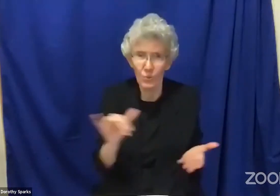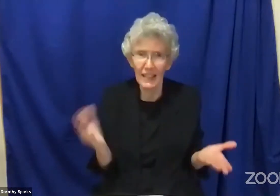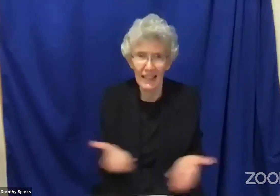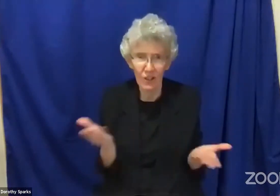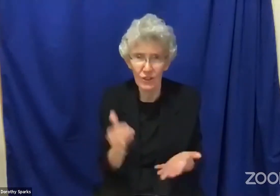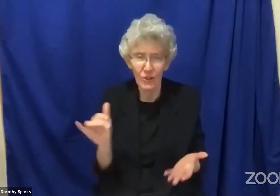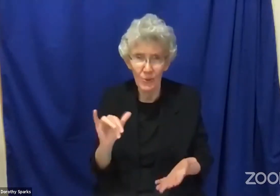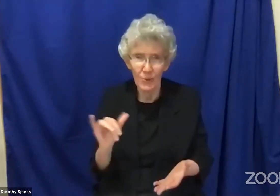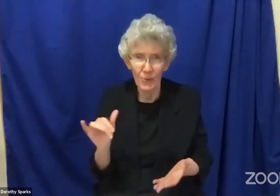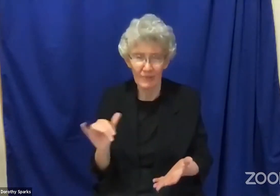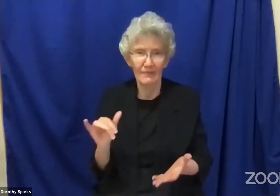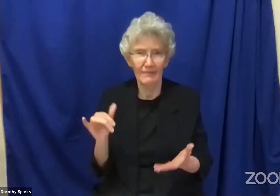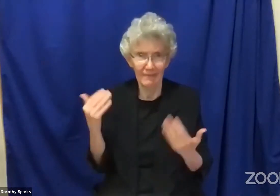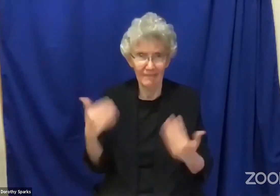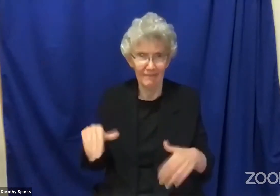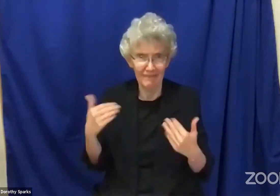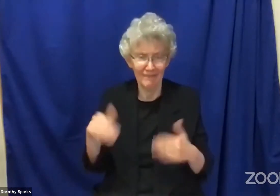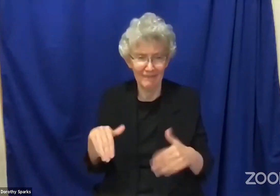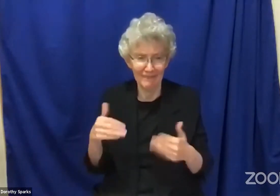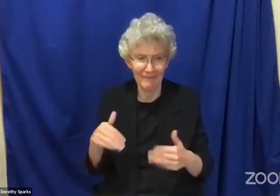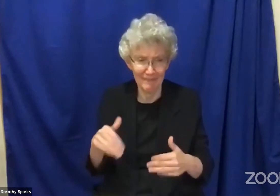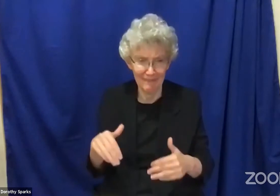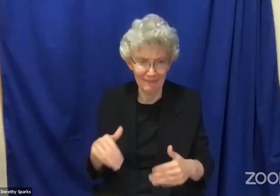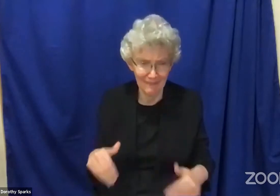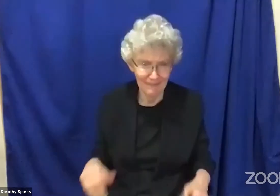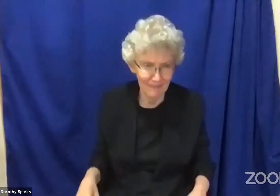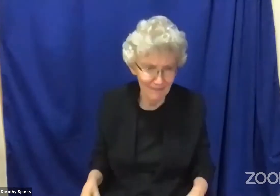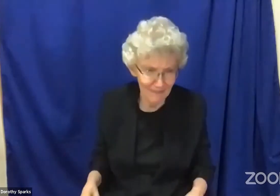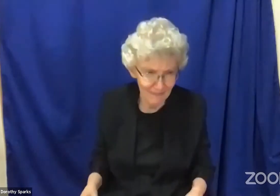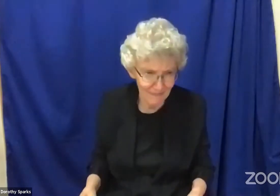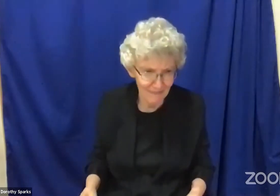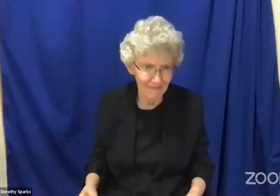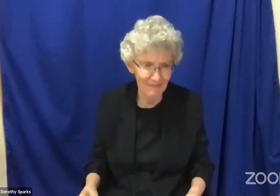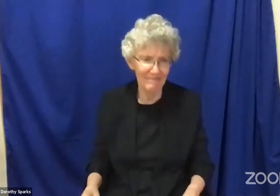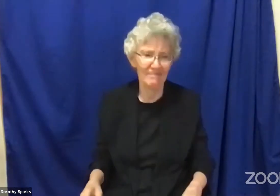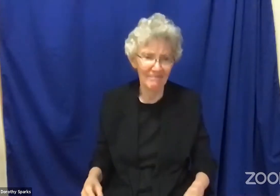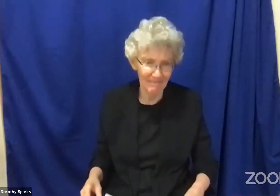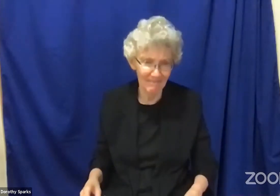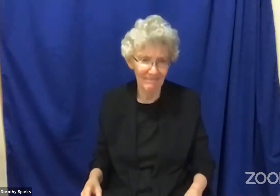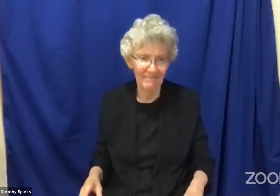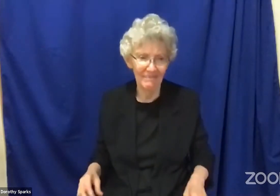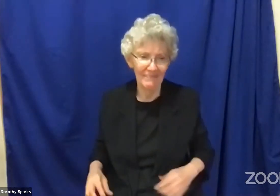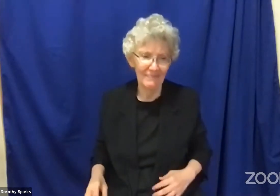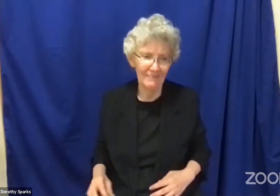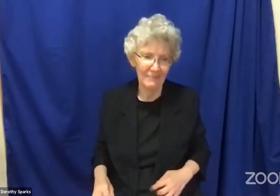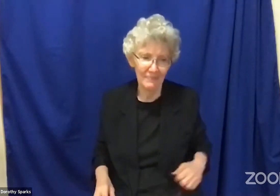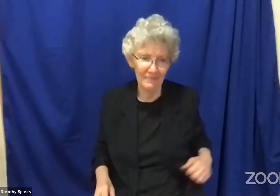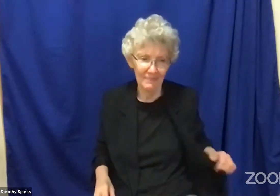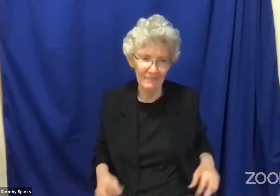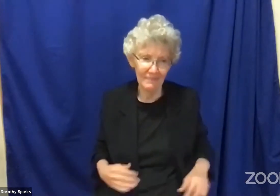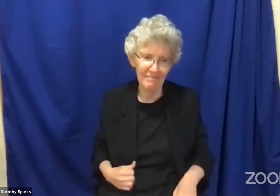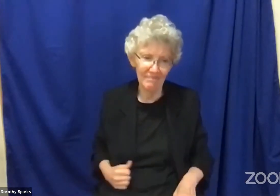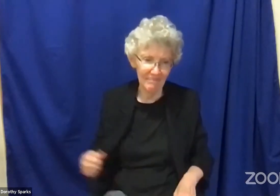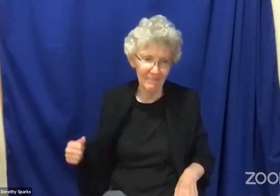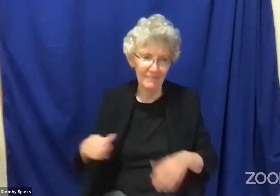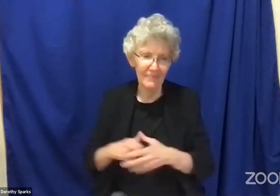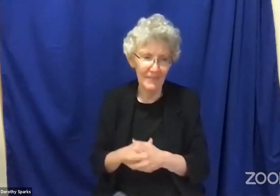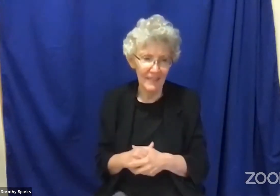Now, hope is not only up there up in the sky but hope is here right here among us down here